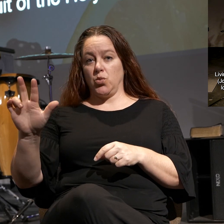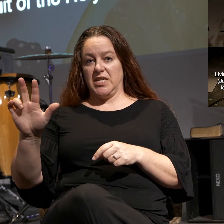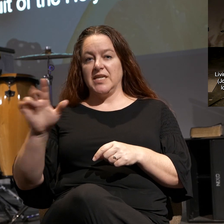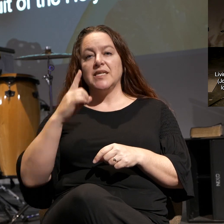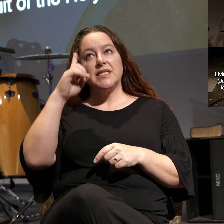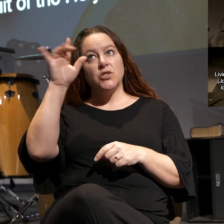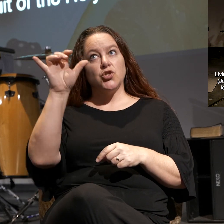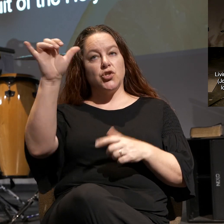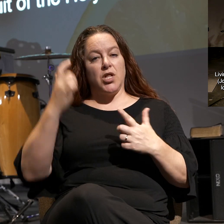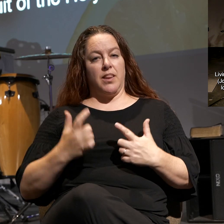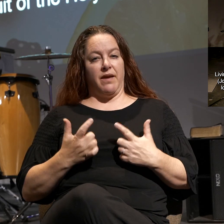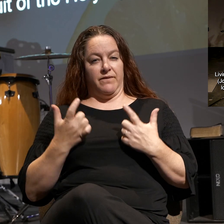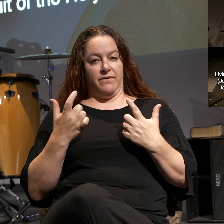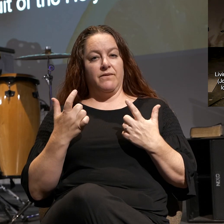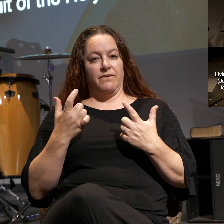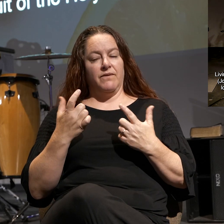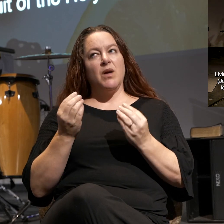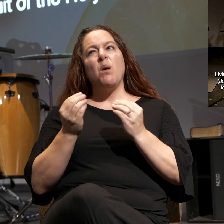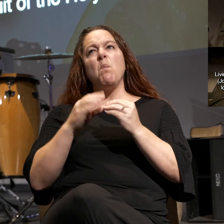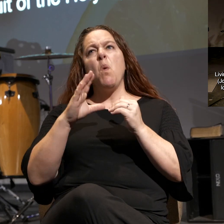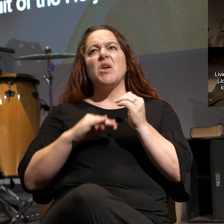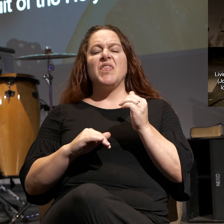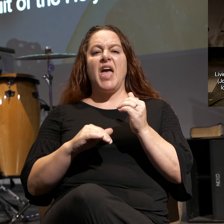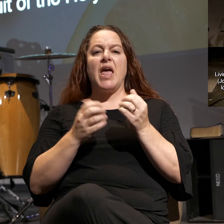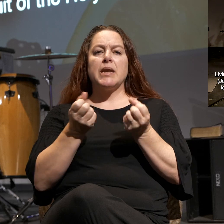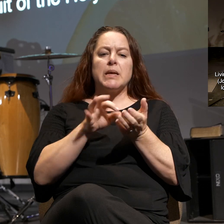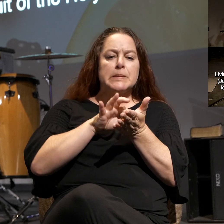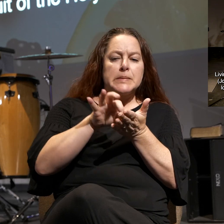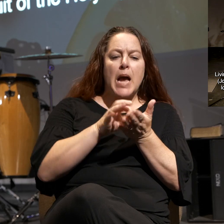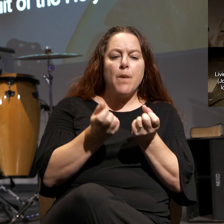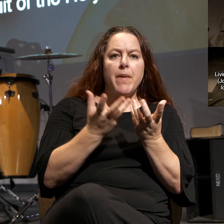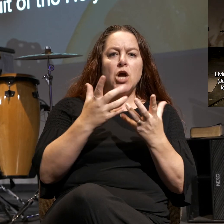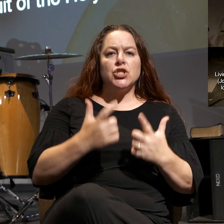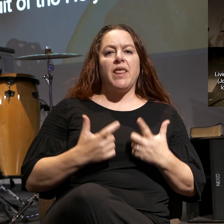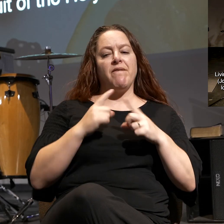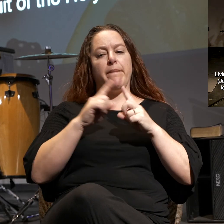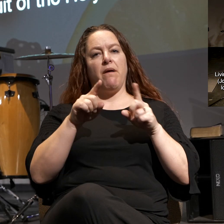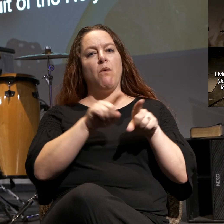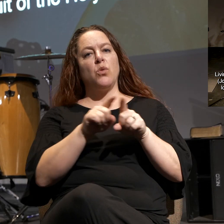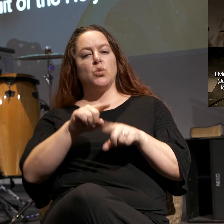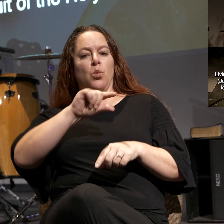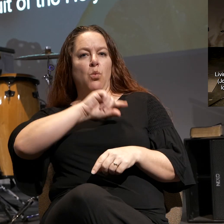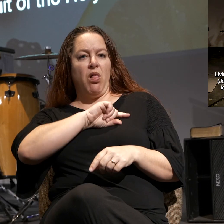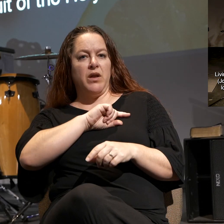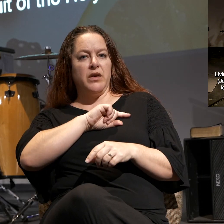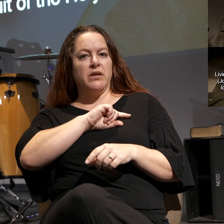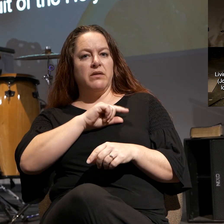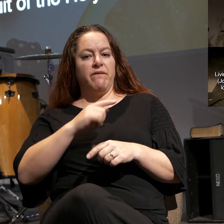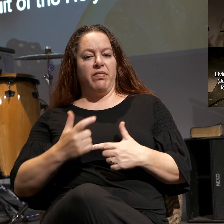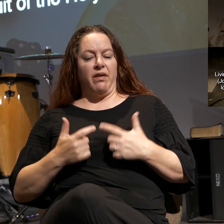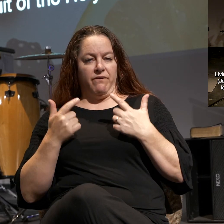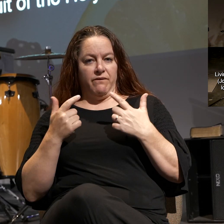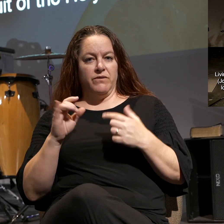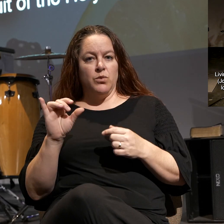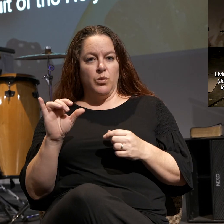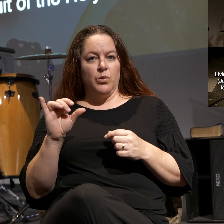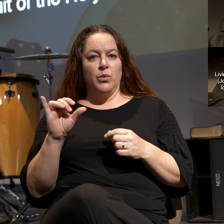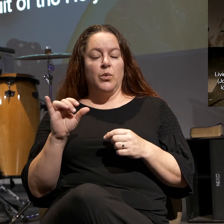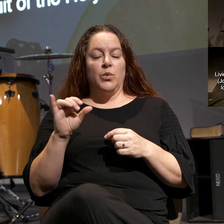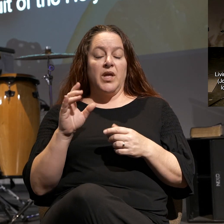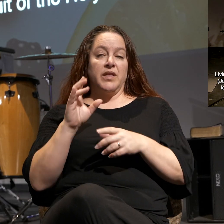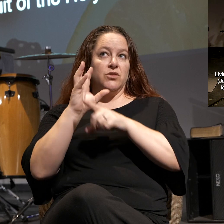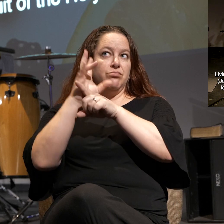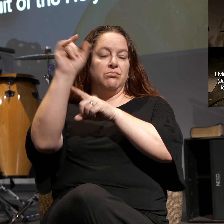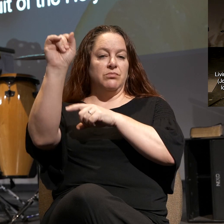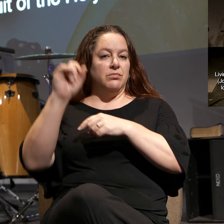eternal life. So eternal life is more than a quantity of life. It is a quality of life, quality of life that's out of this